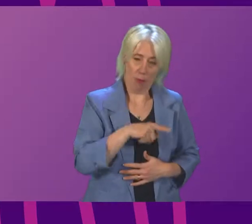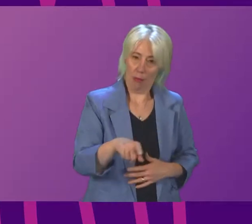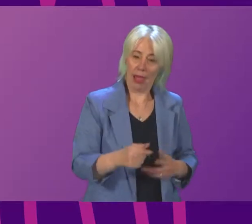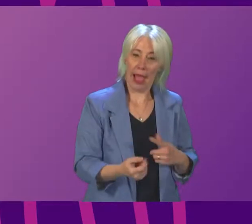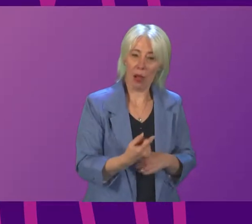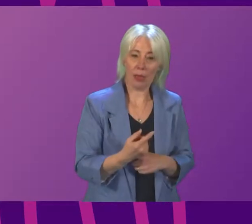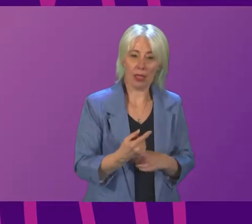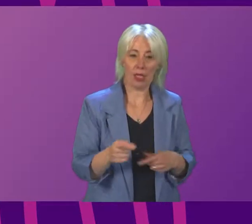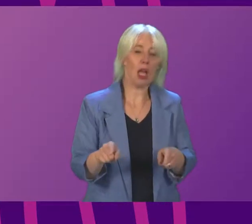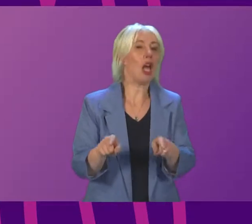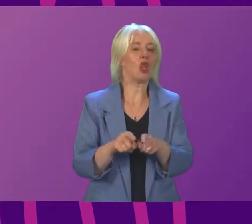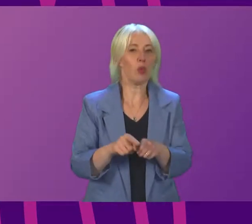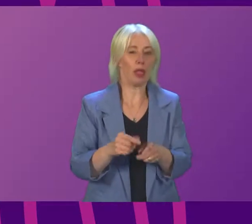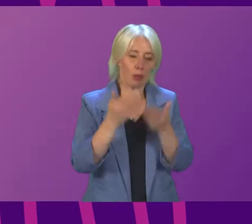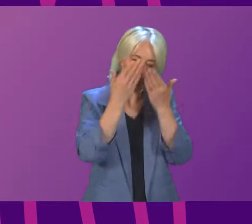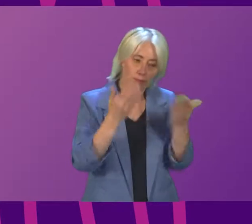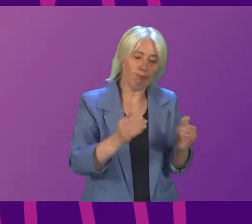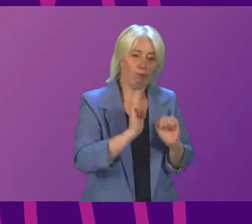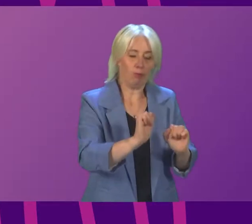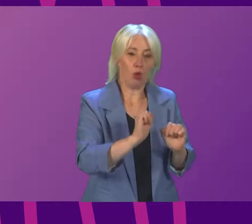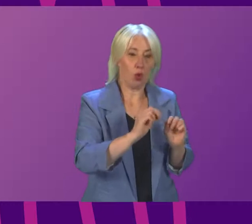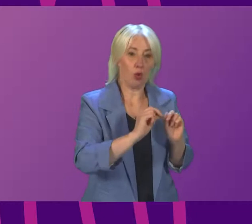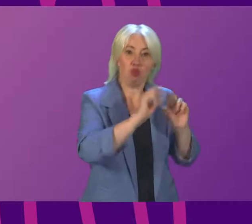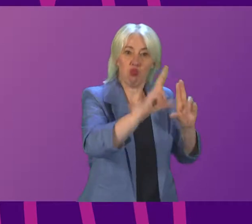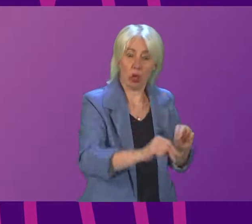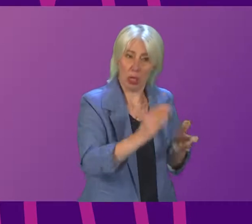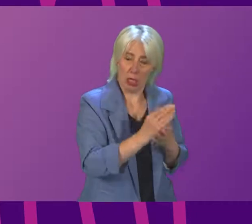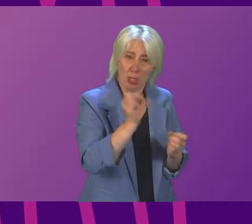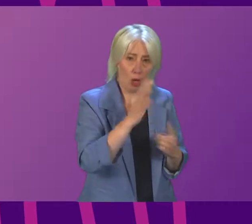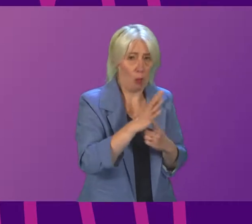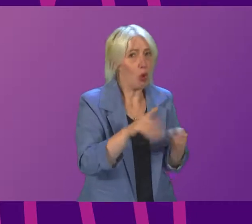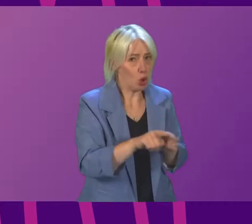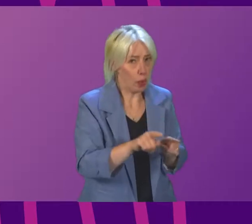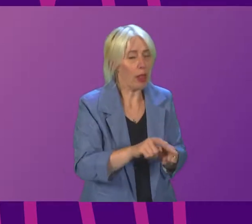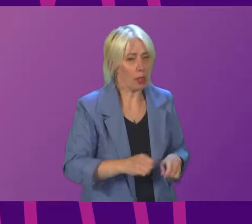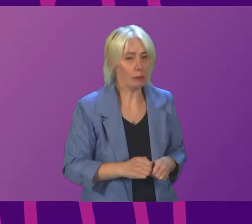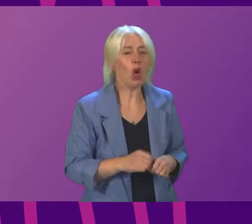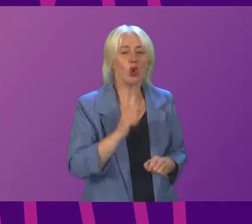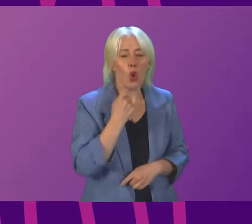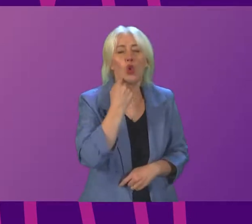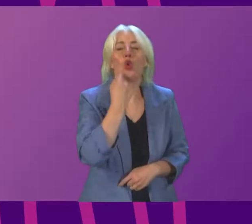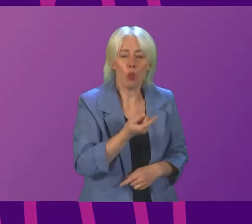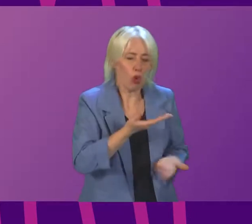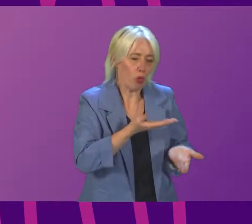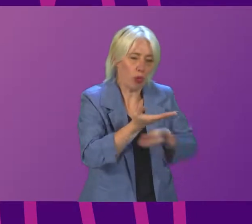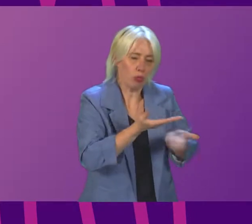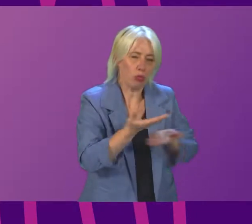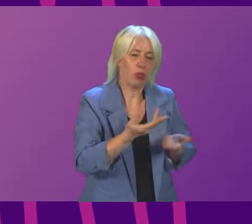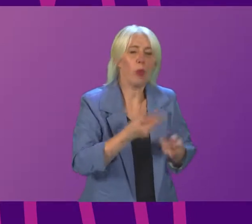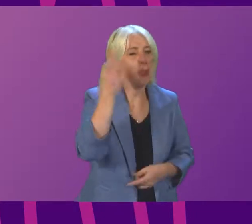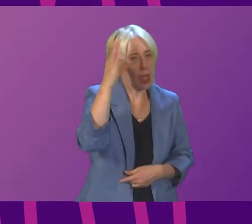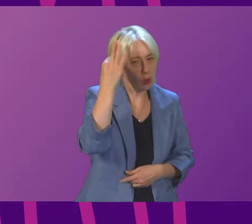also acknowledge the importance of the crossings that Mr Mundell refers to. We will discuss those issues with the local authority tomorrow.